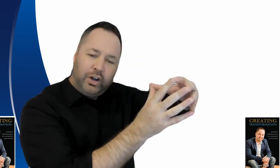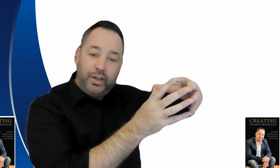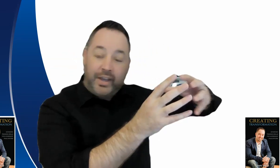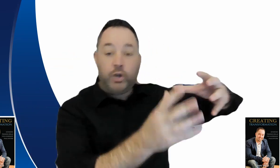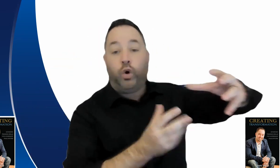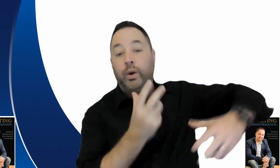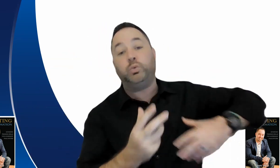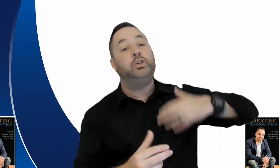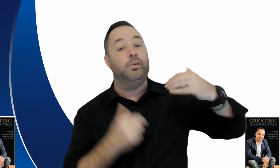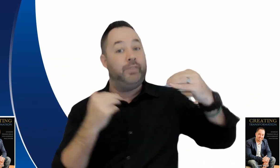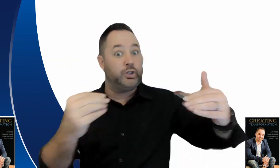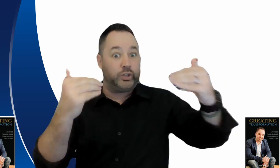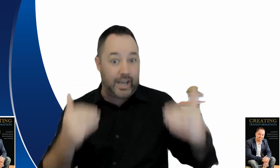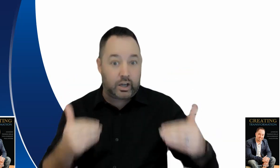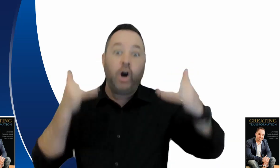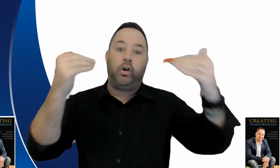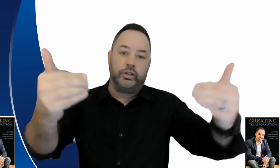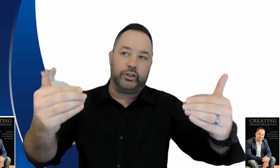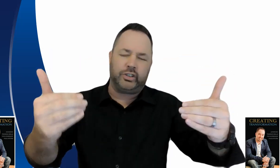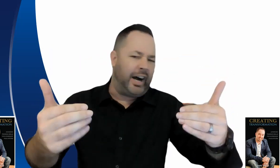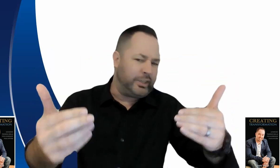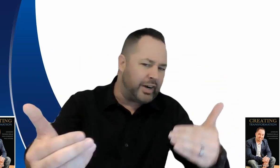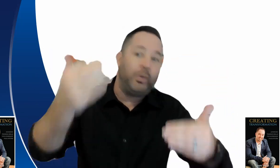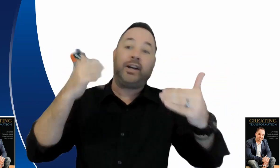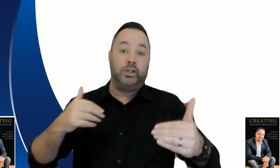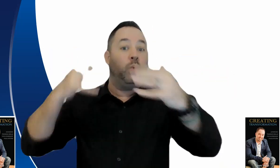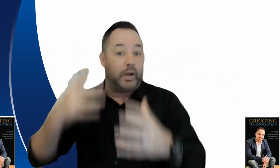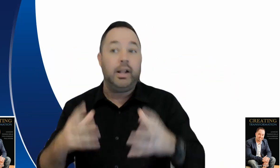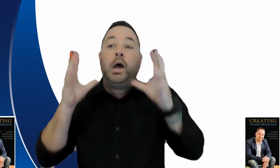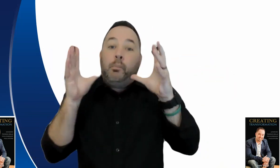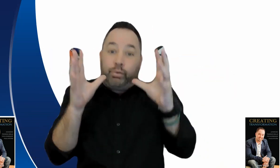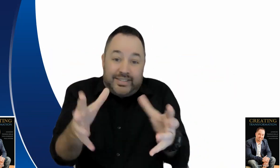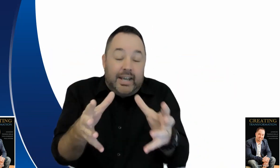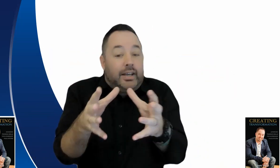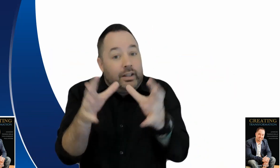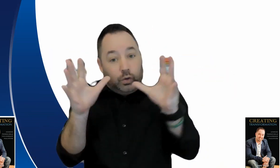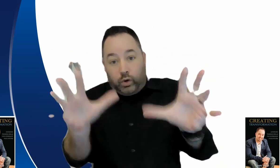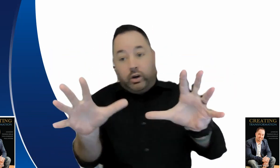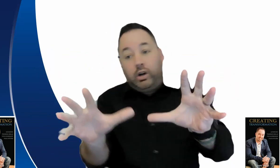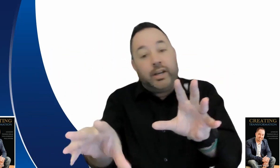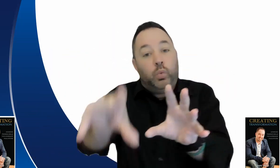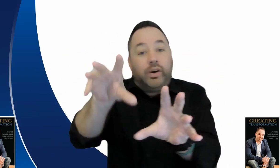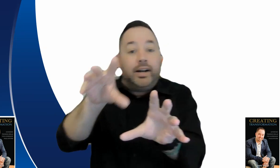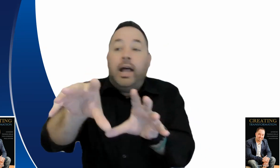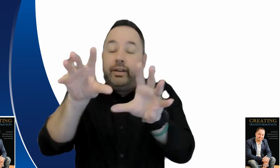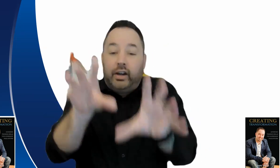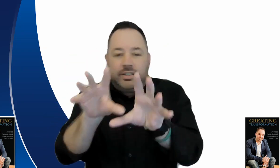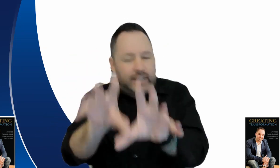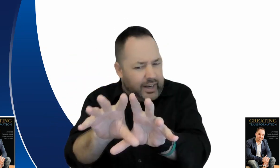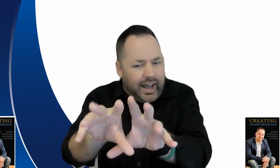to learn that you always want to do a visual check on your slides right you actually want to present in the room and you want to you know set